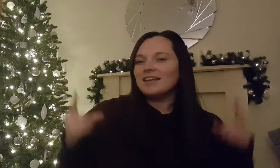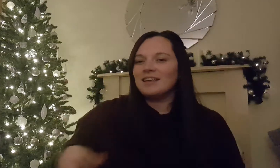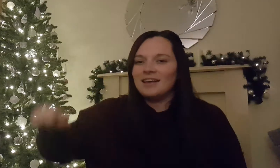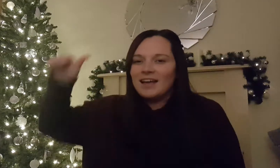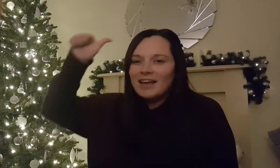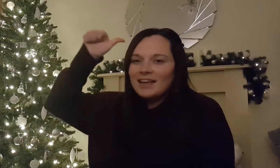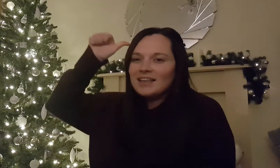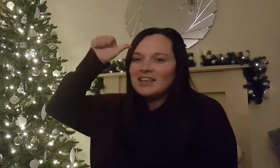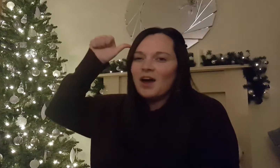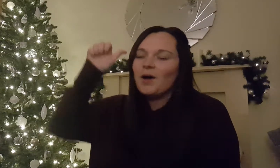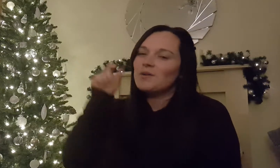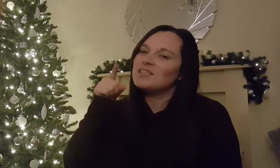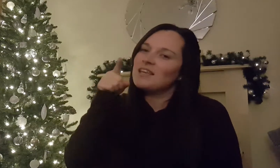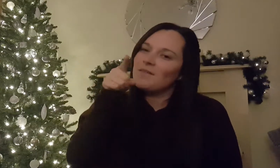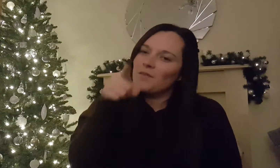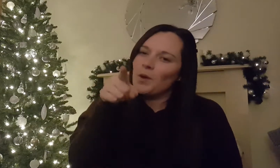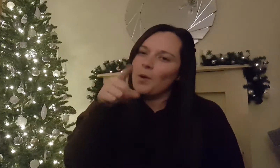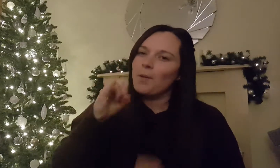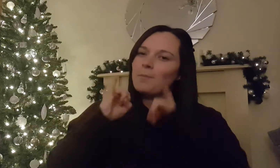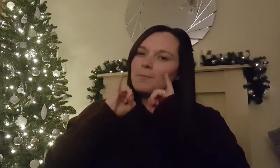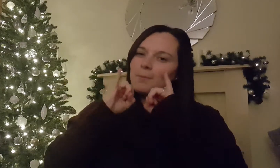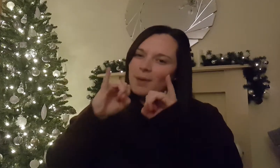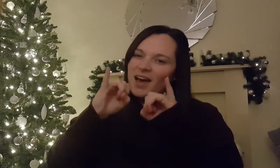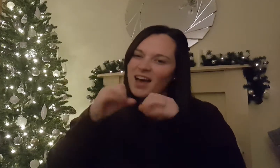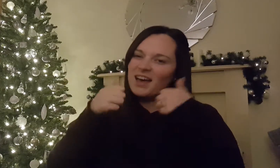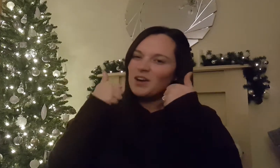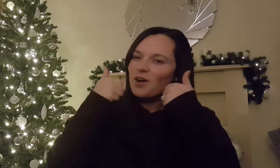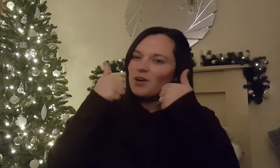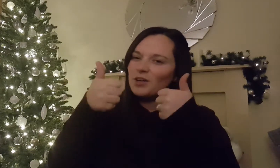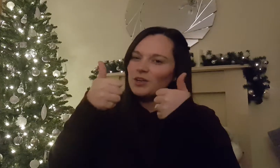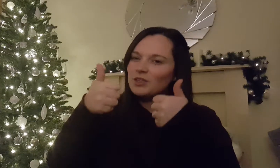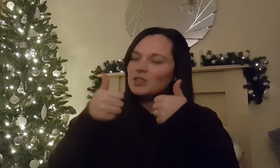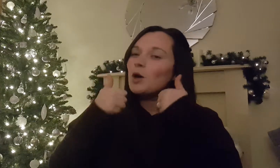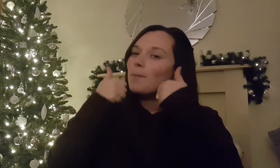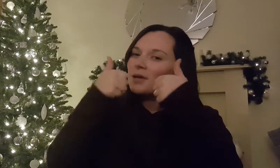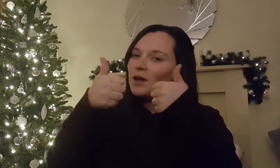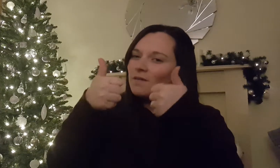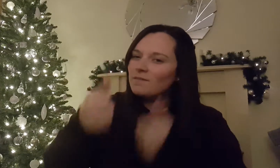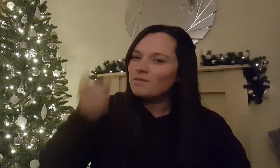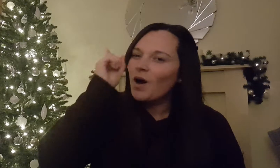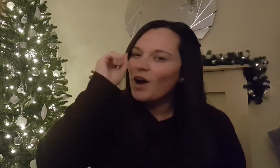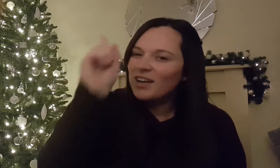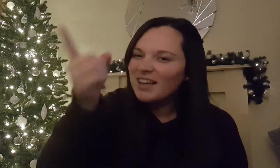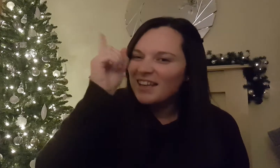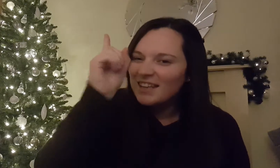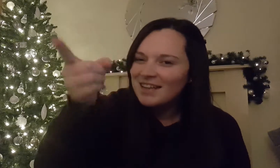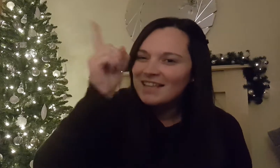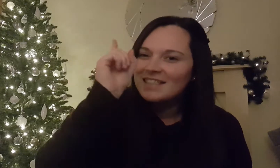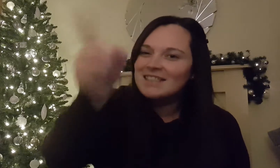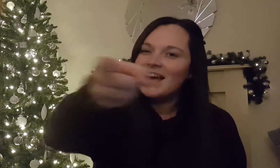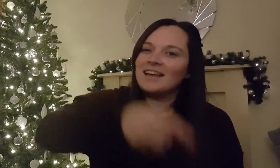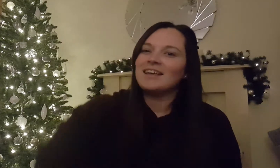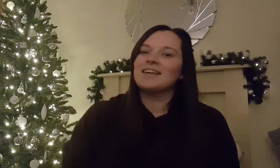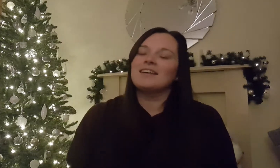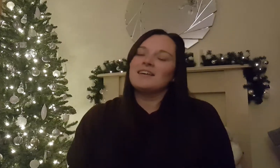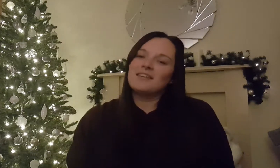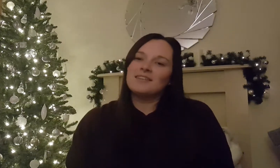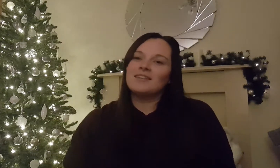he knows if you've been bad or good, so be good or good this day. Oh,